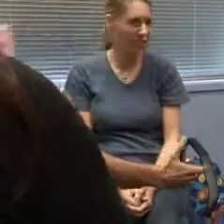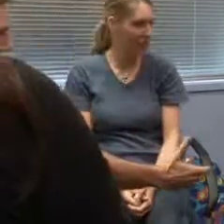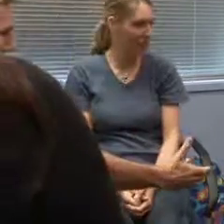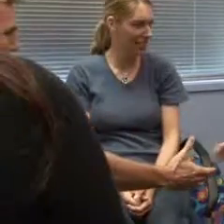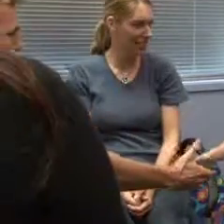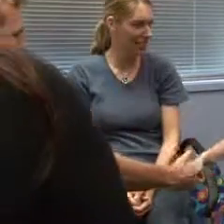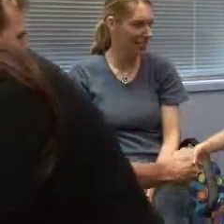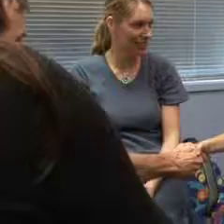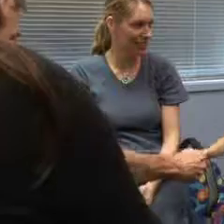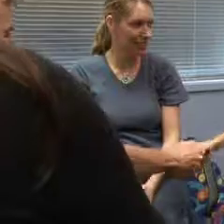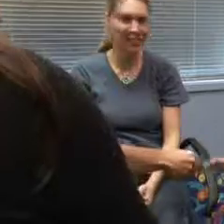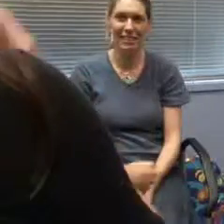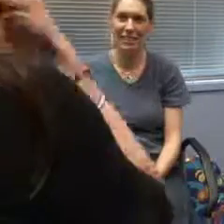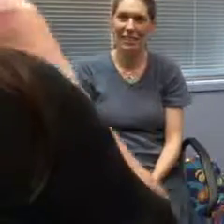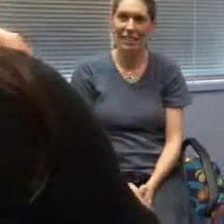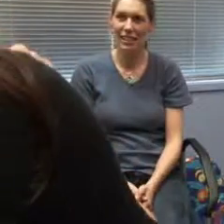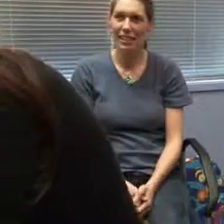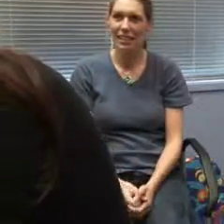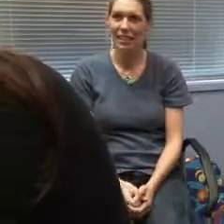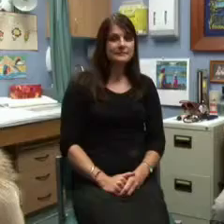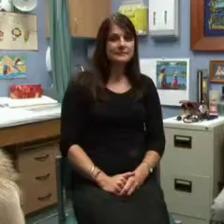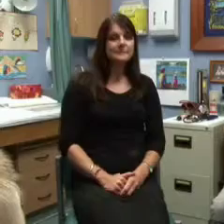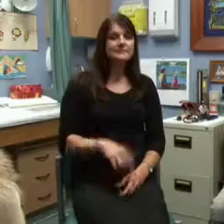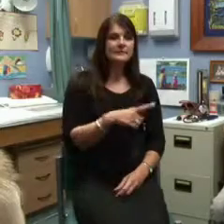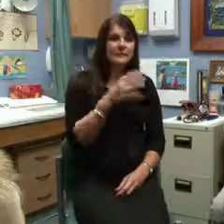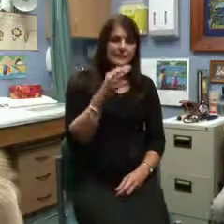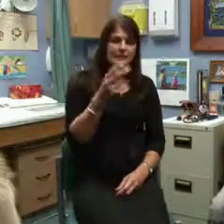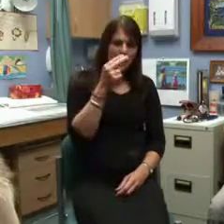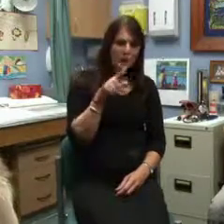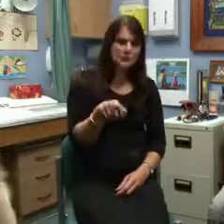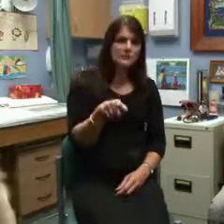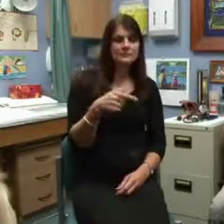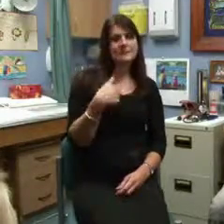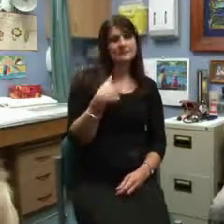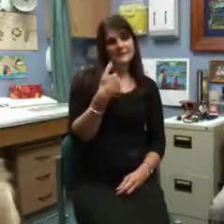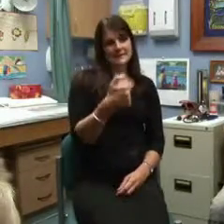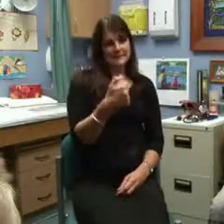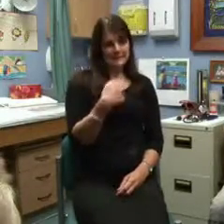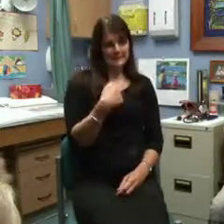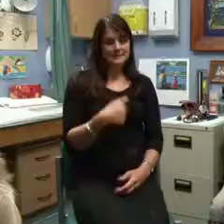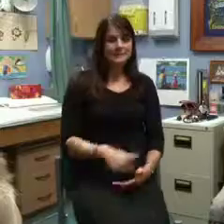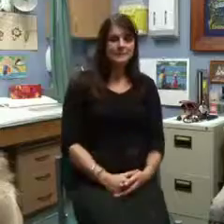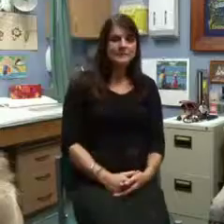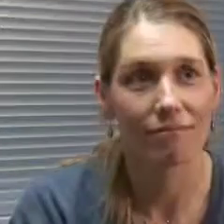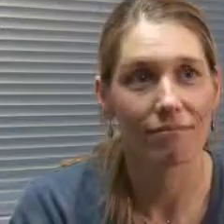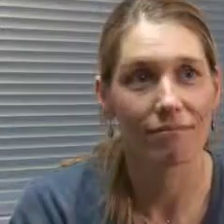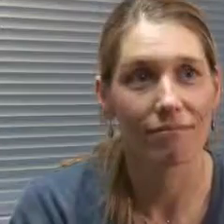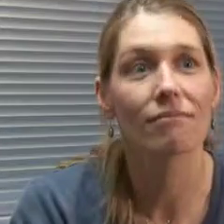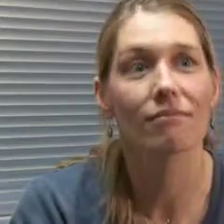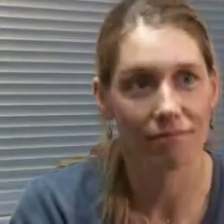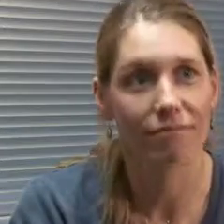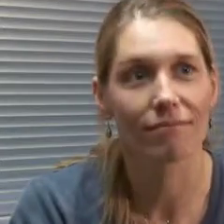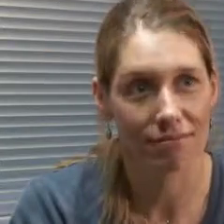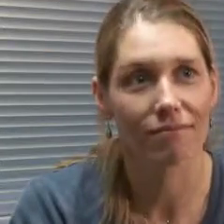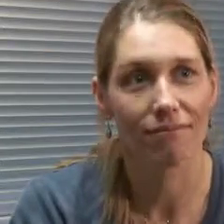is Bert. Pleased to meet you. How old are you? Six. And Jared, what is your favourite sport?